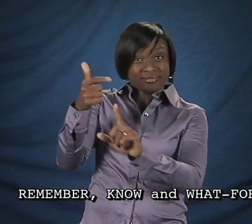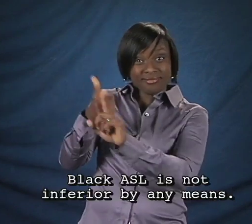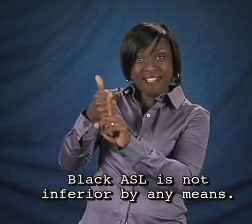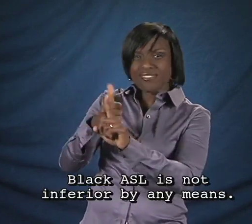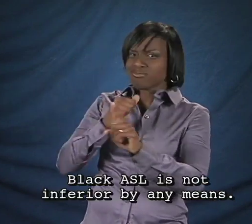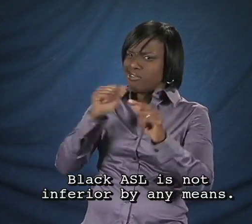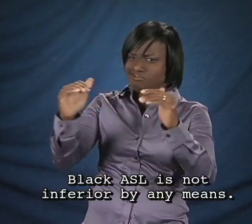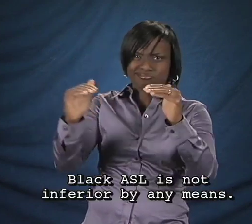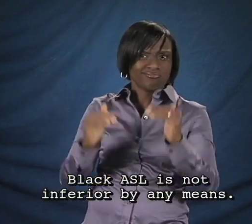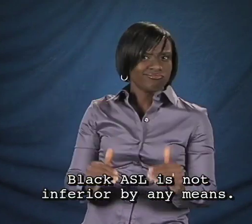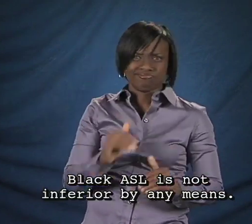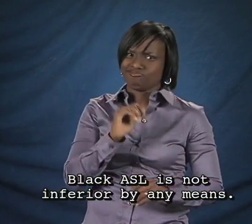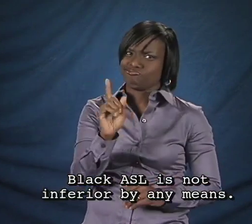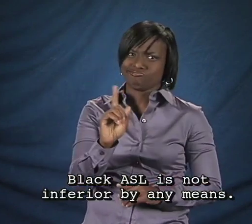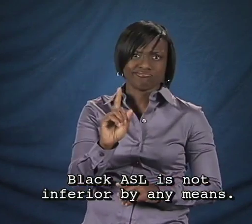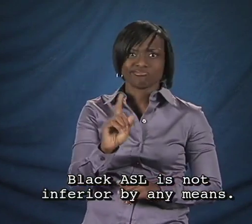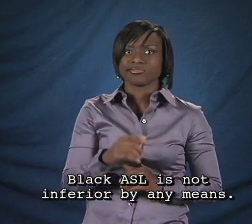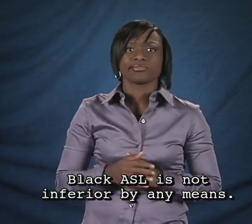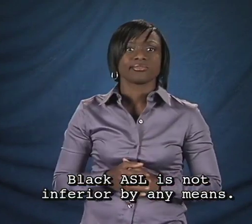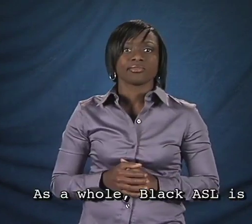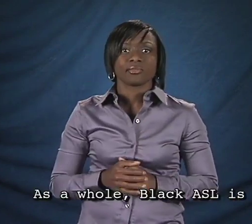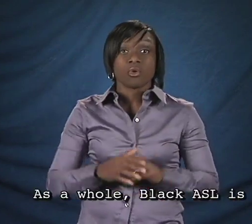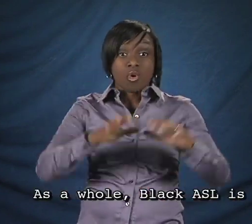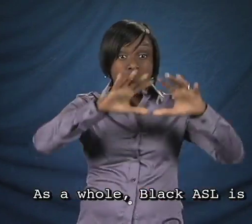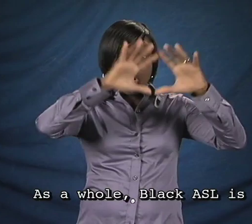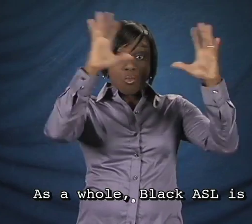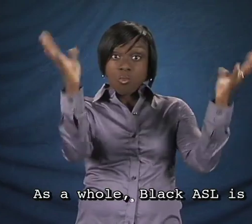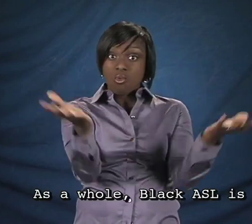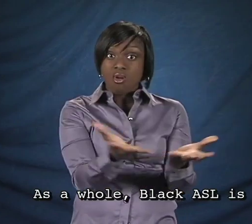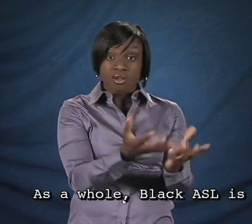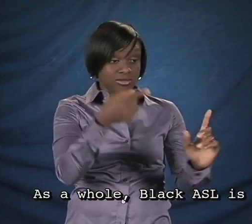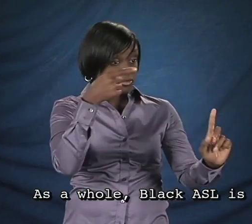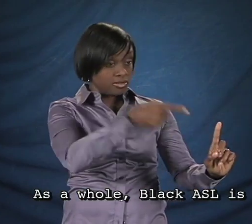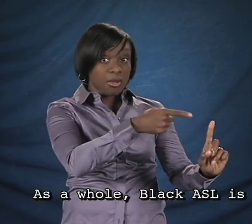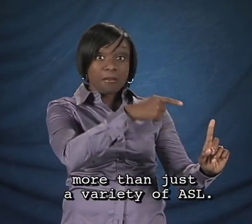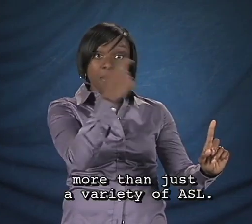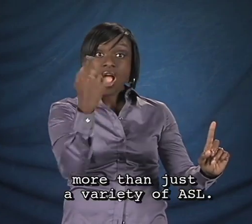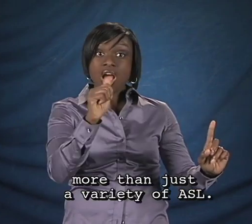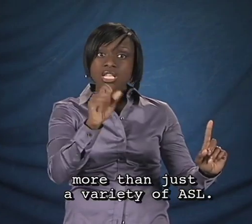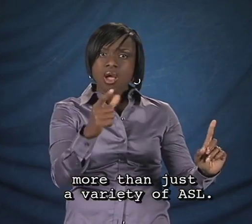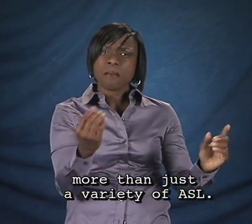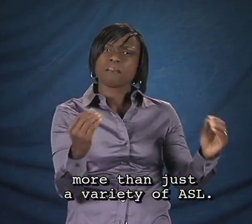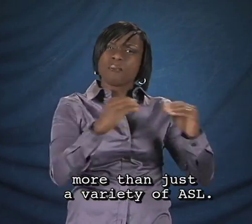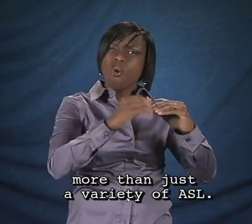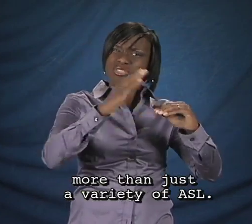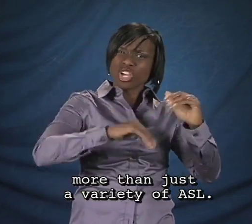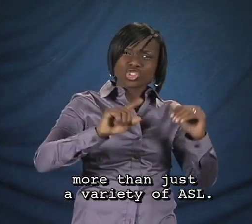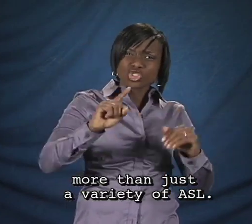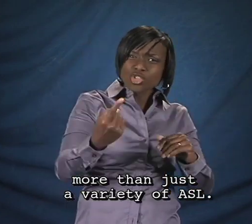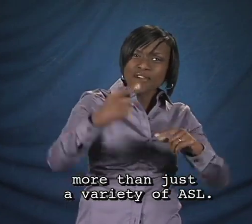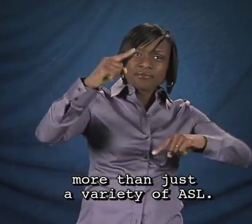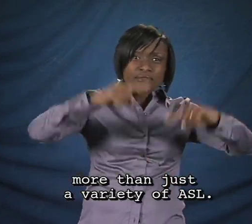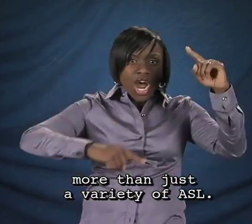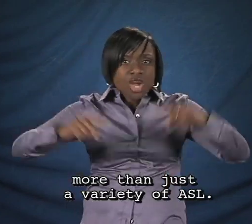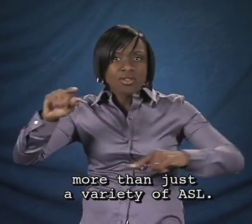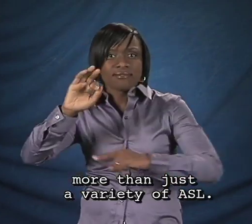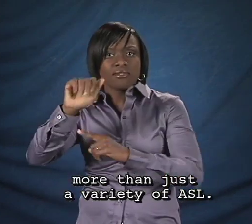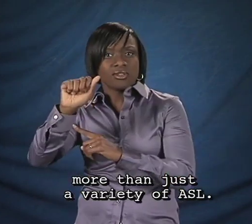ASL is not inferior by any means. As a whole, Black ASL is more than just a variety of